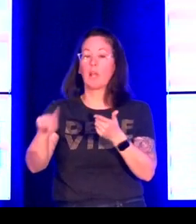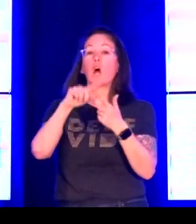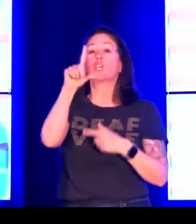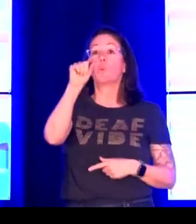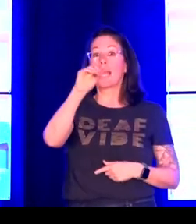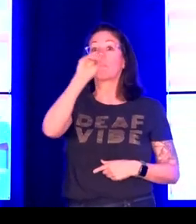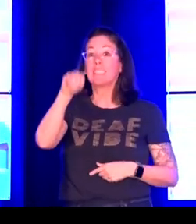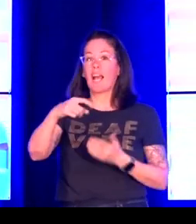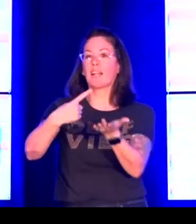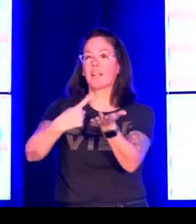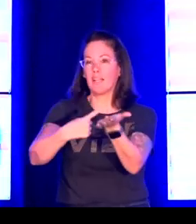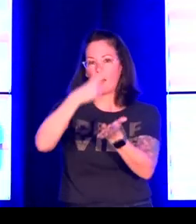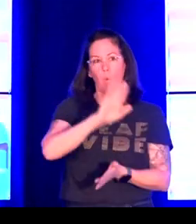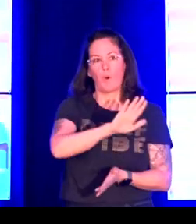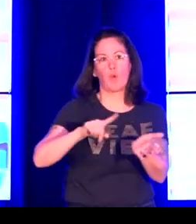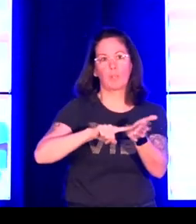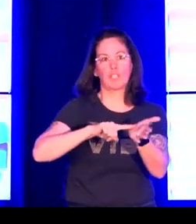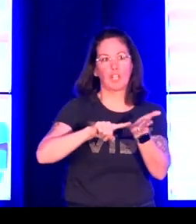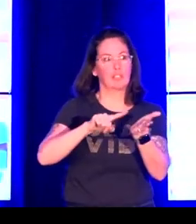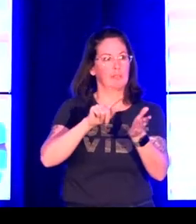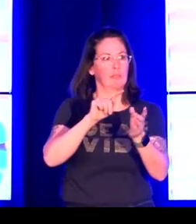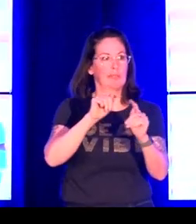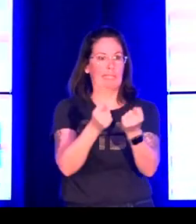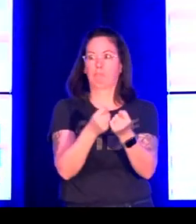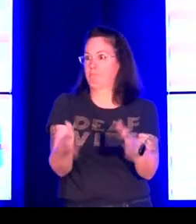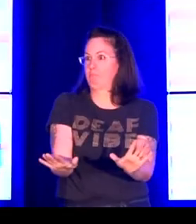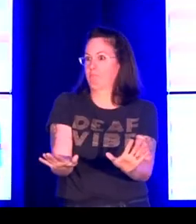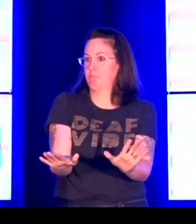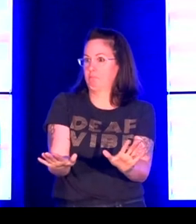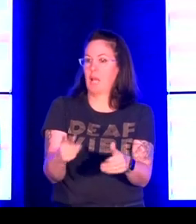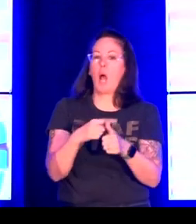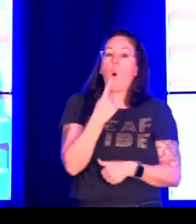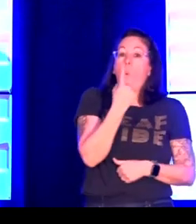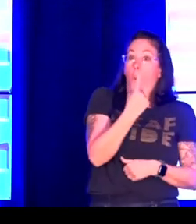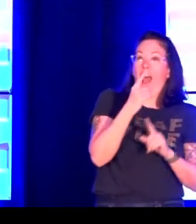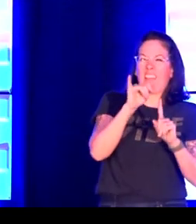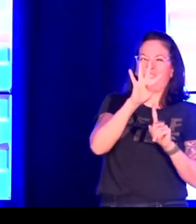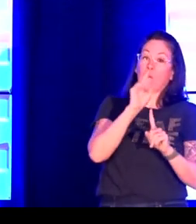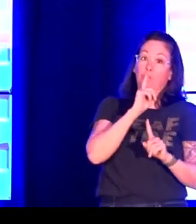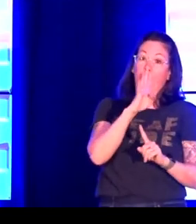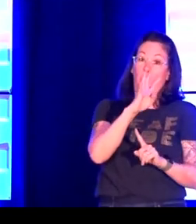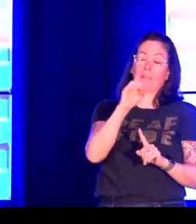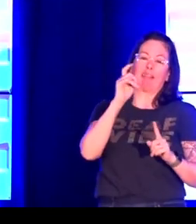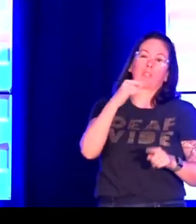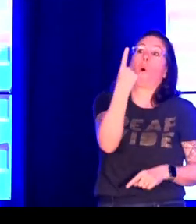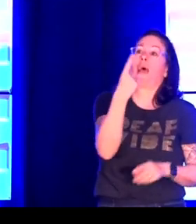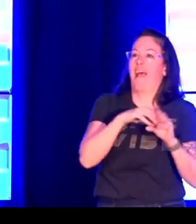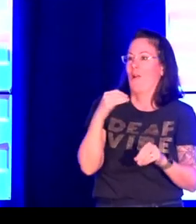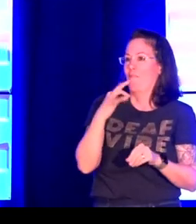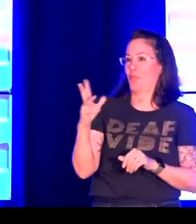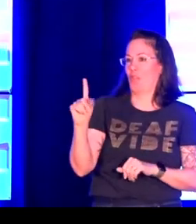Right. 76% did not. 20% talked about it for the research team.